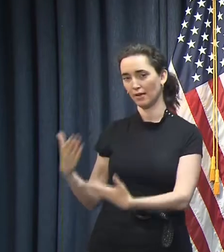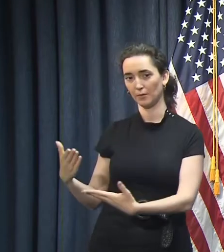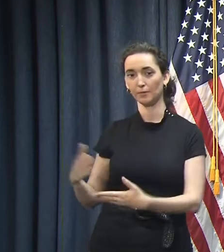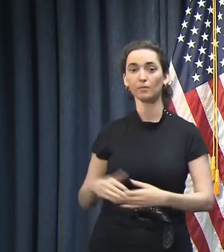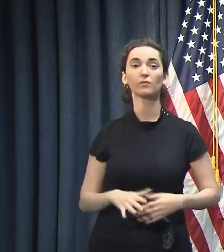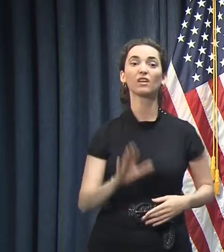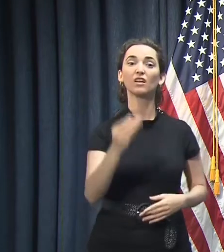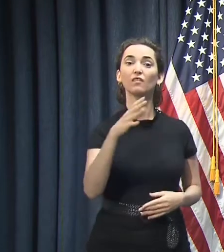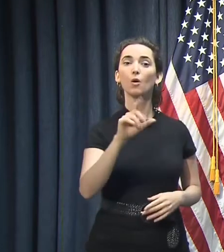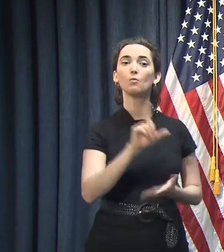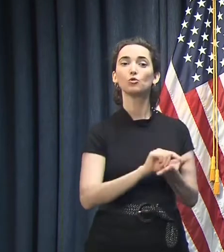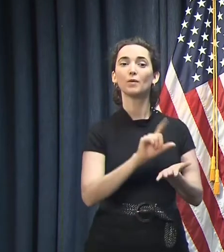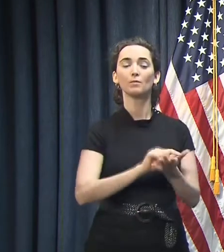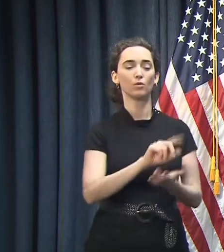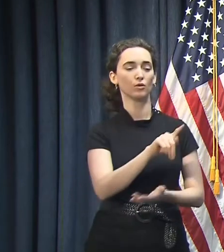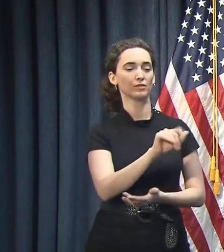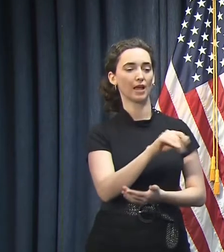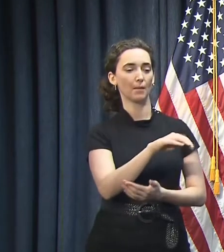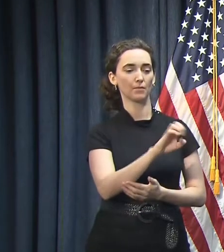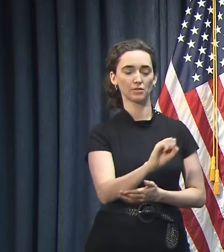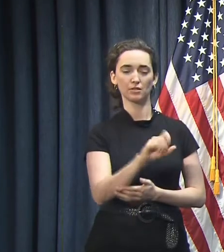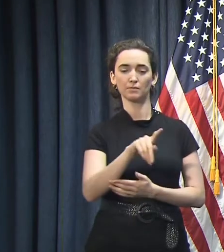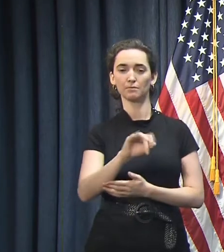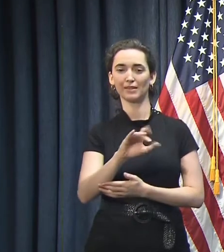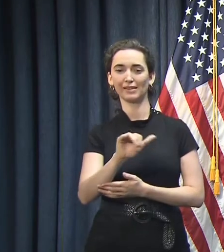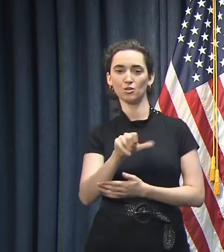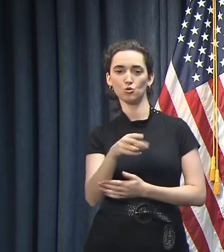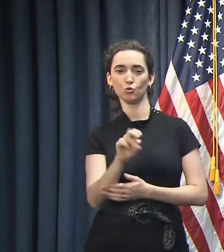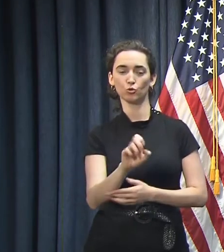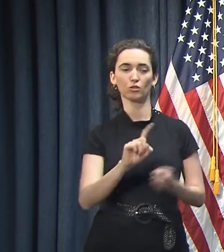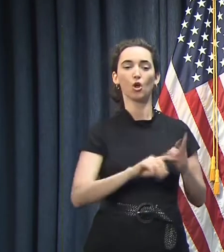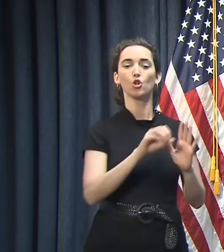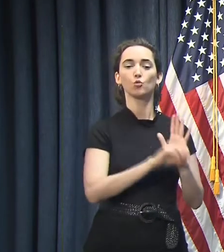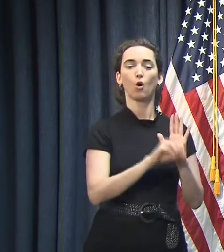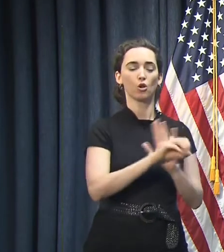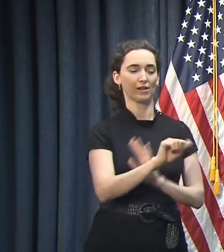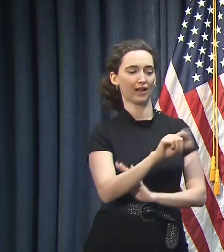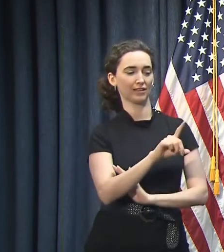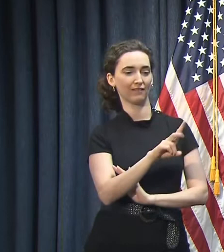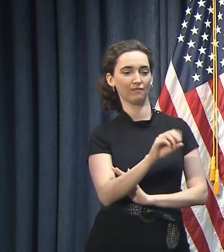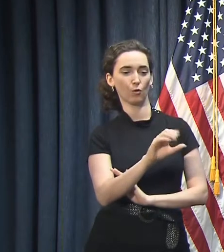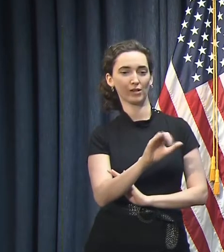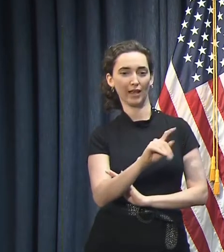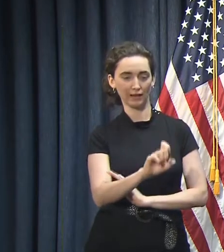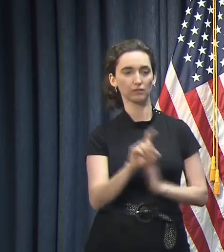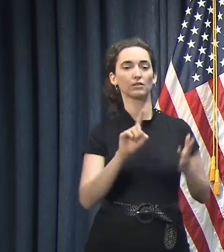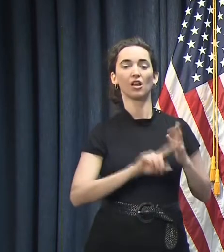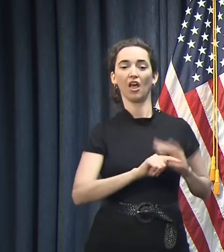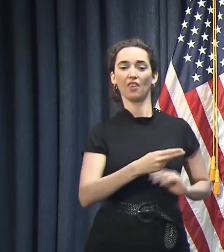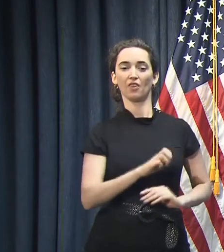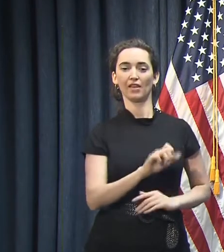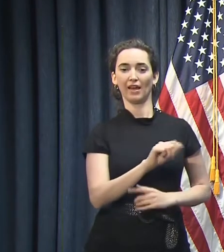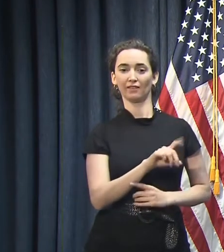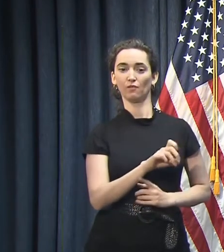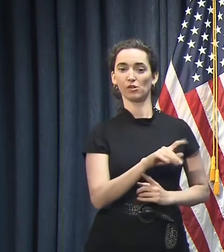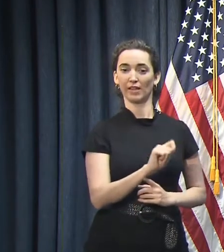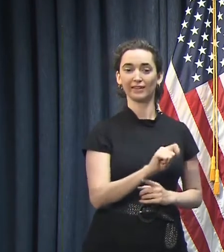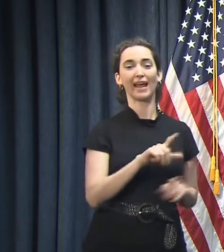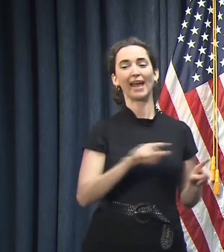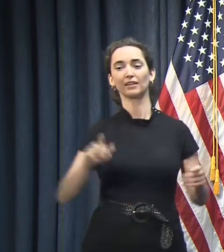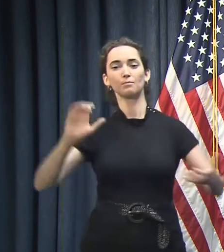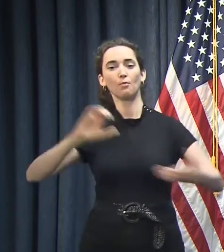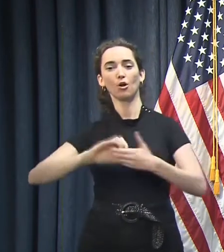-Picayune and the New Orleans Advocate and the Advocate in partnership with Raising Cane's has created an online directory of religious services